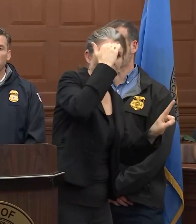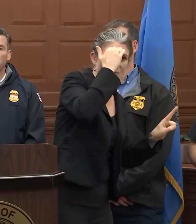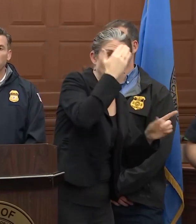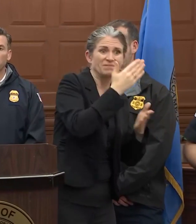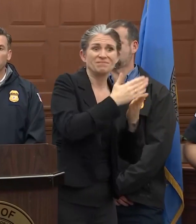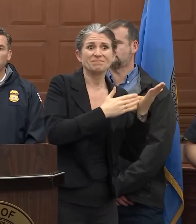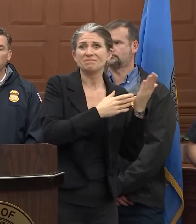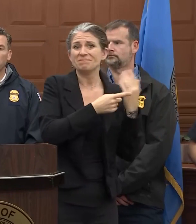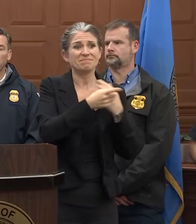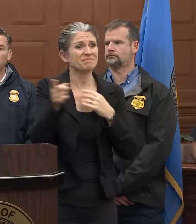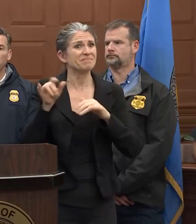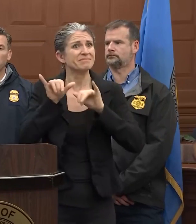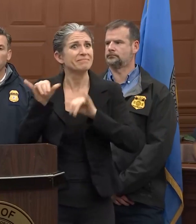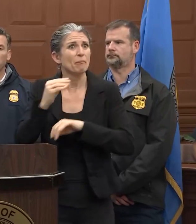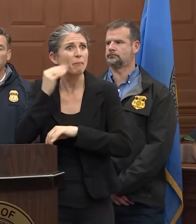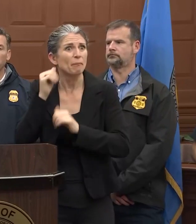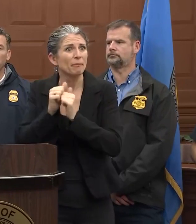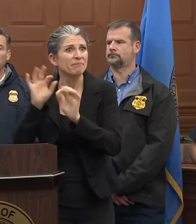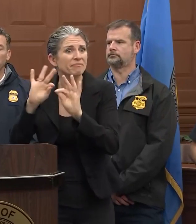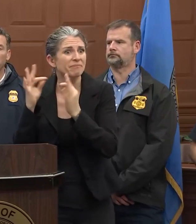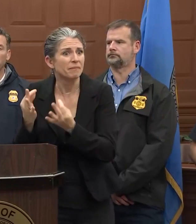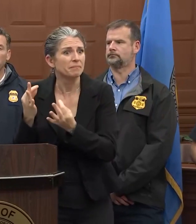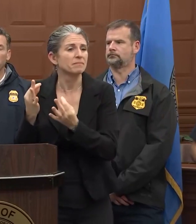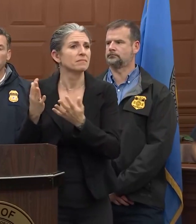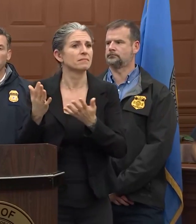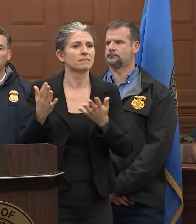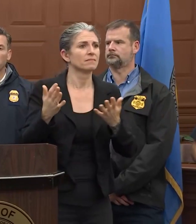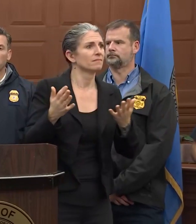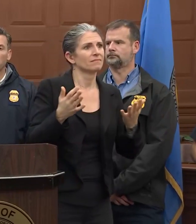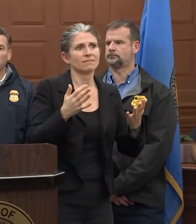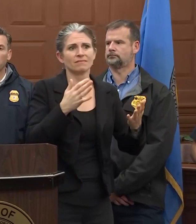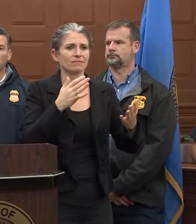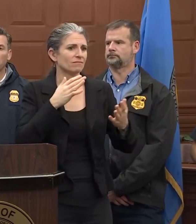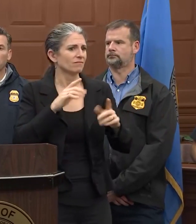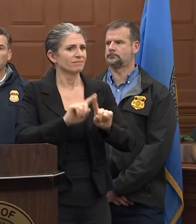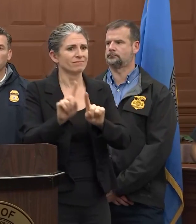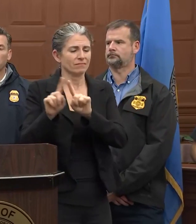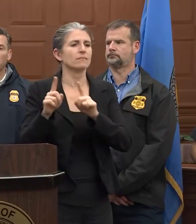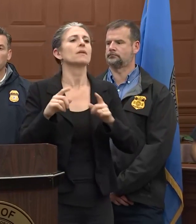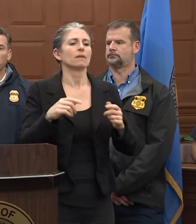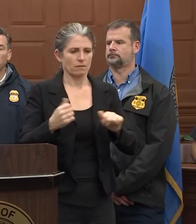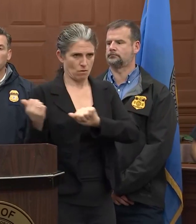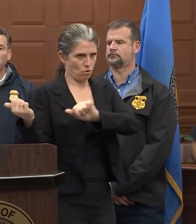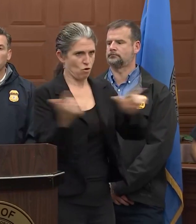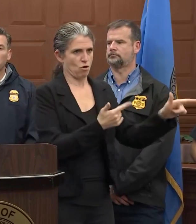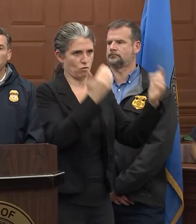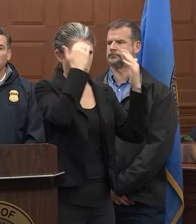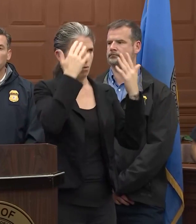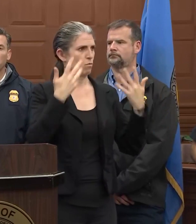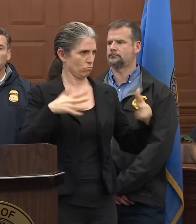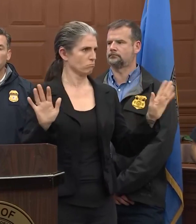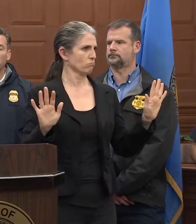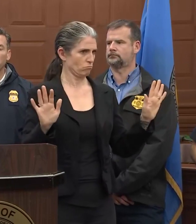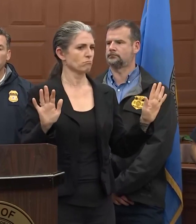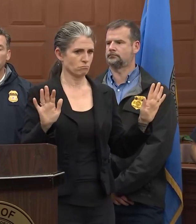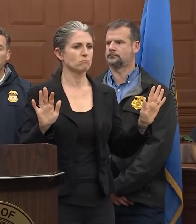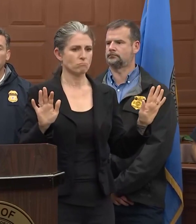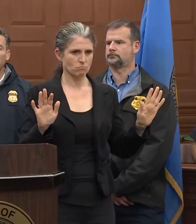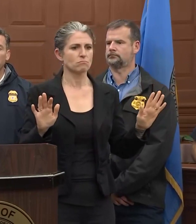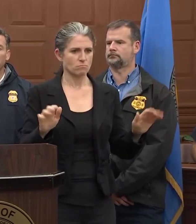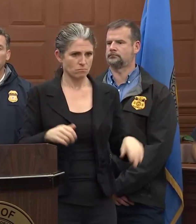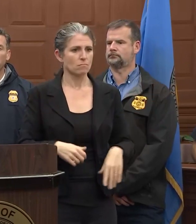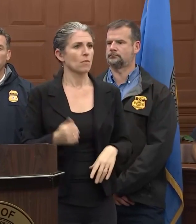They're home with their families. And I'm quite certain at this point in time we all know about this. This is something that all of our law enforcement